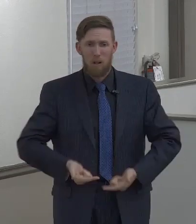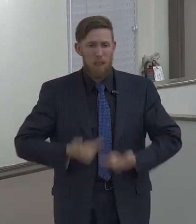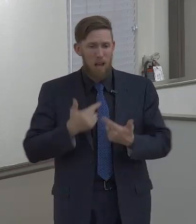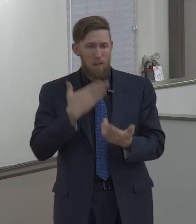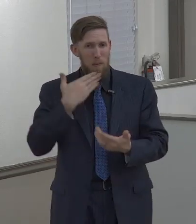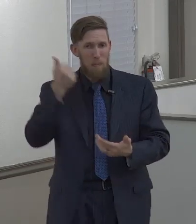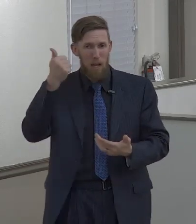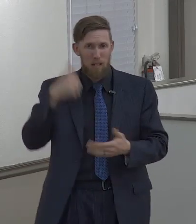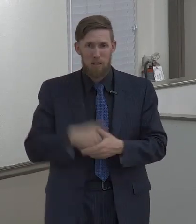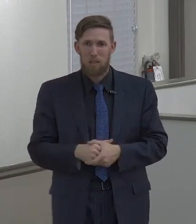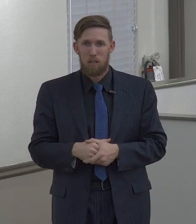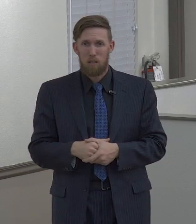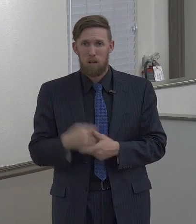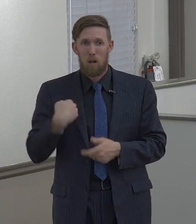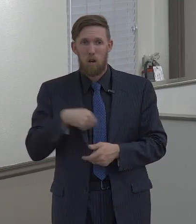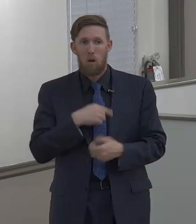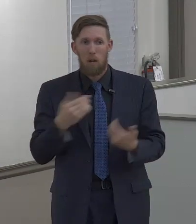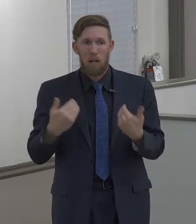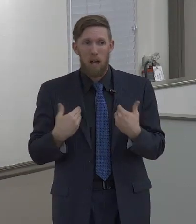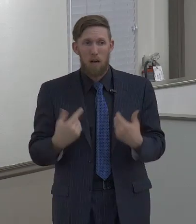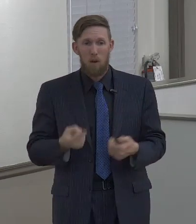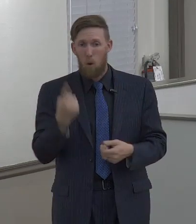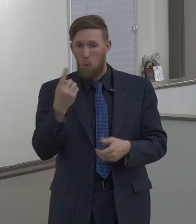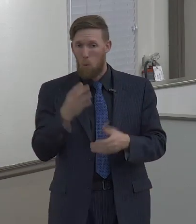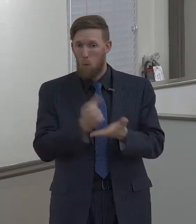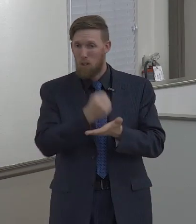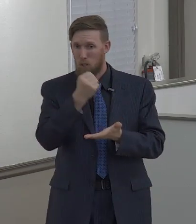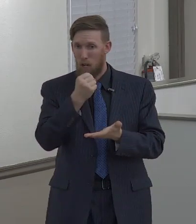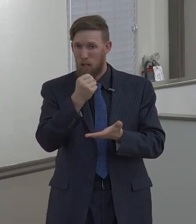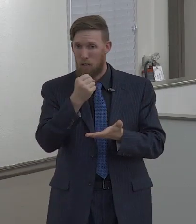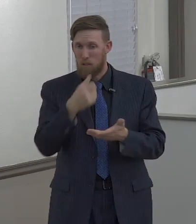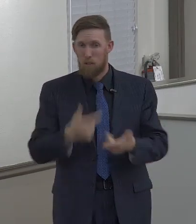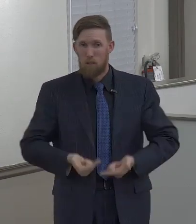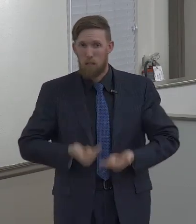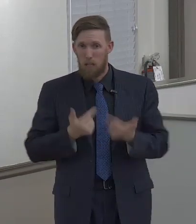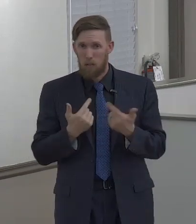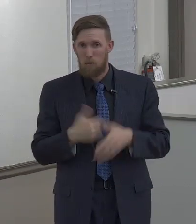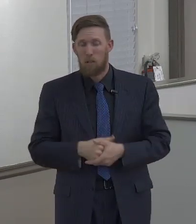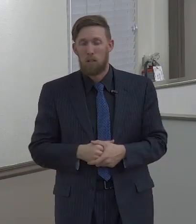best of it. Christian, we have one shot at life.